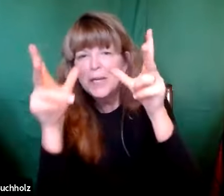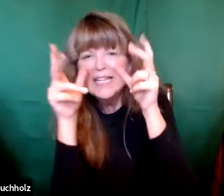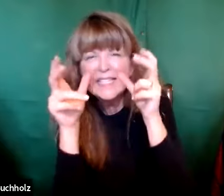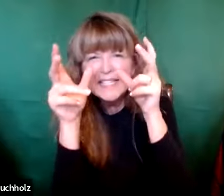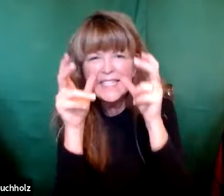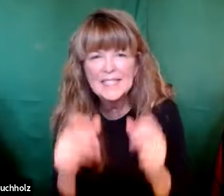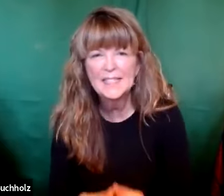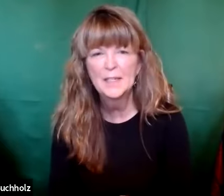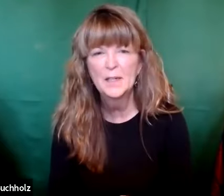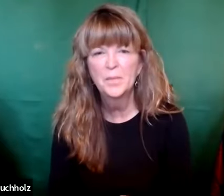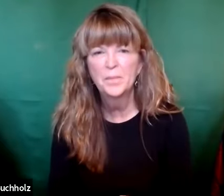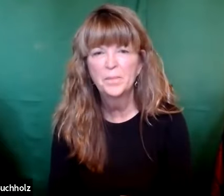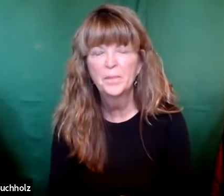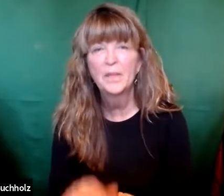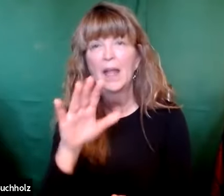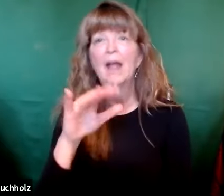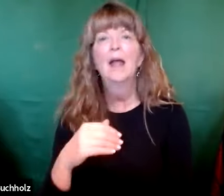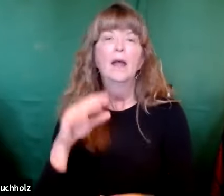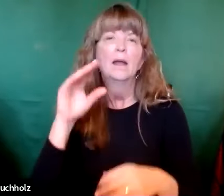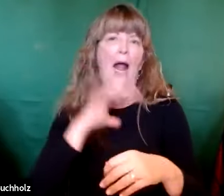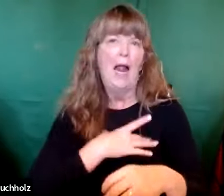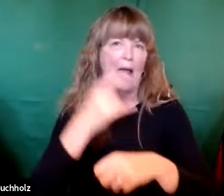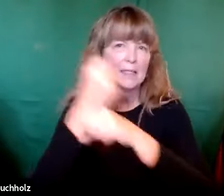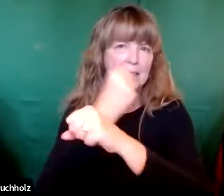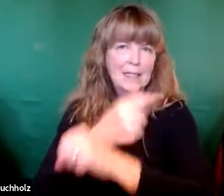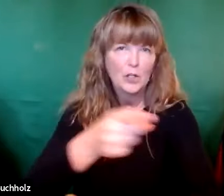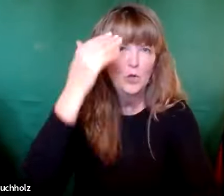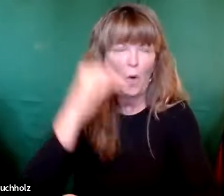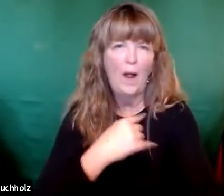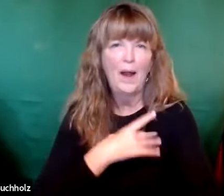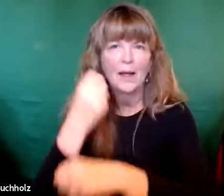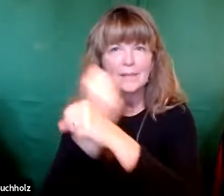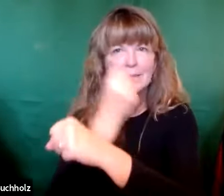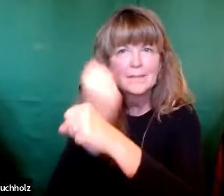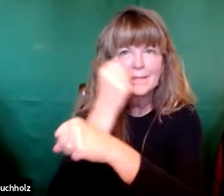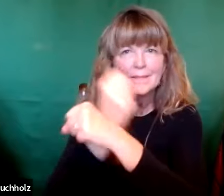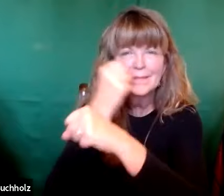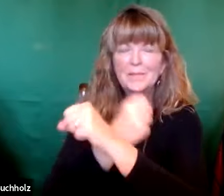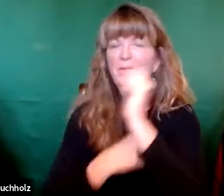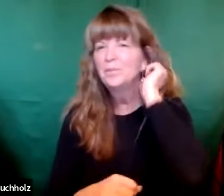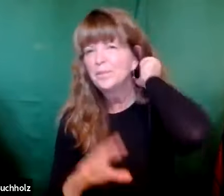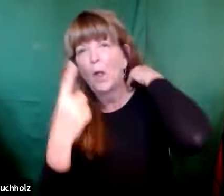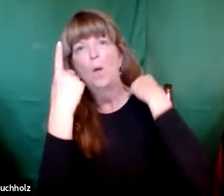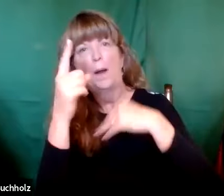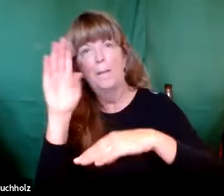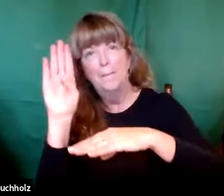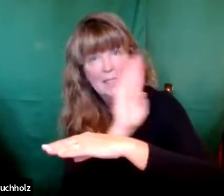but people resist listening to what they have to say. I like statistics. You know I love statistics.